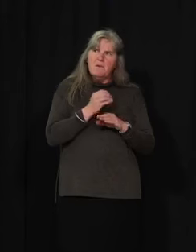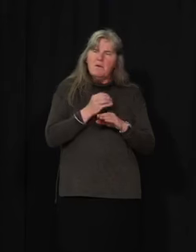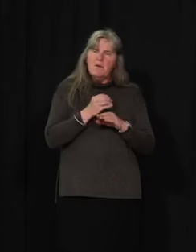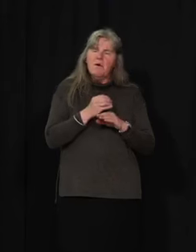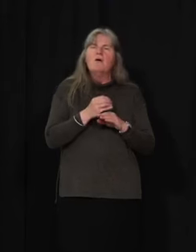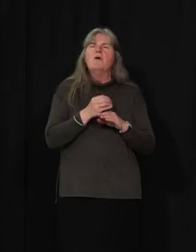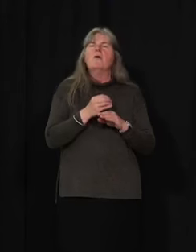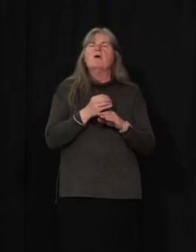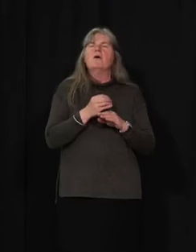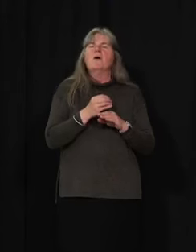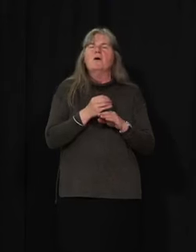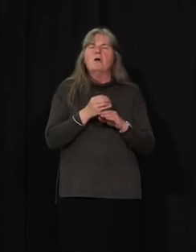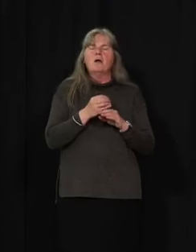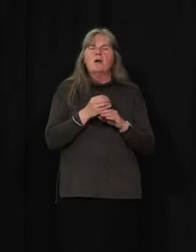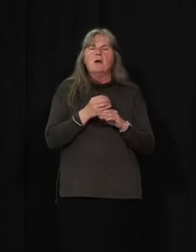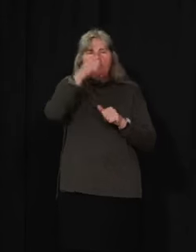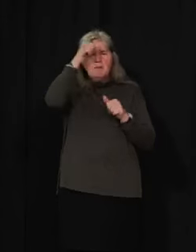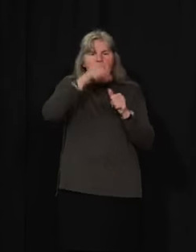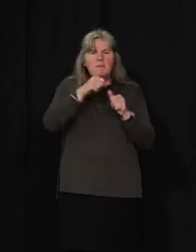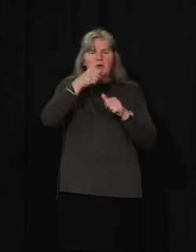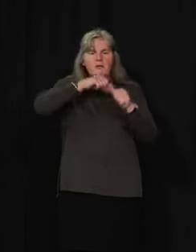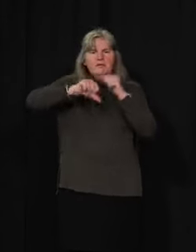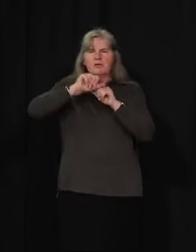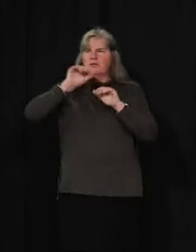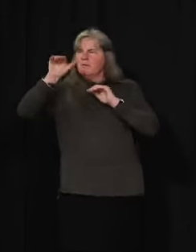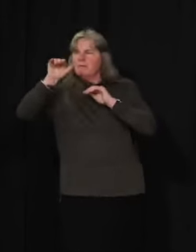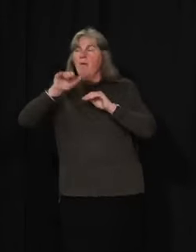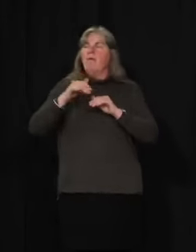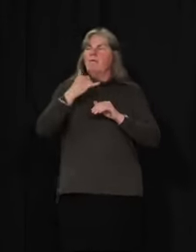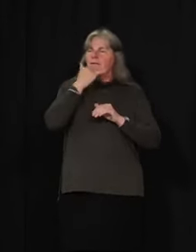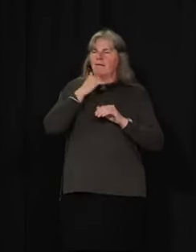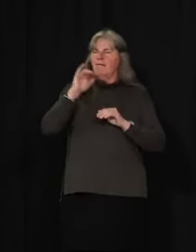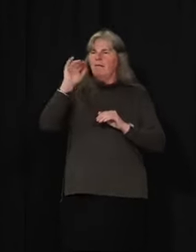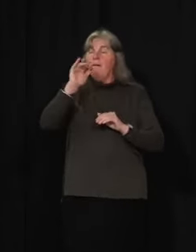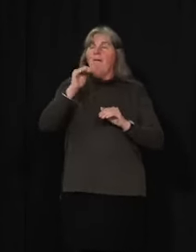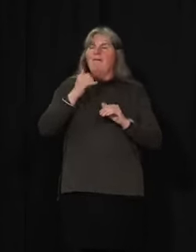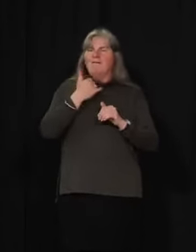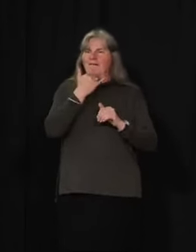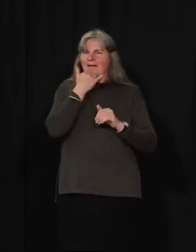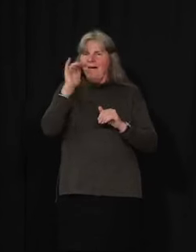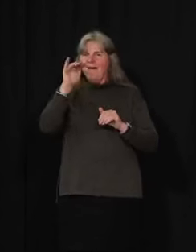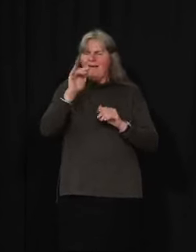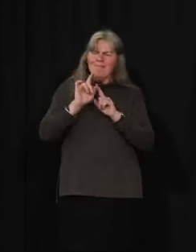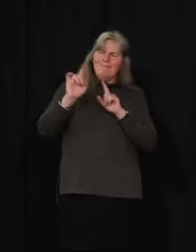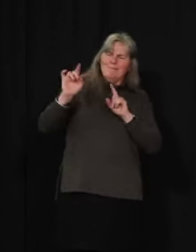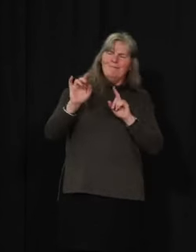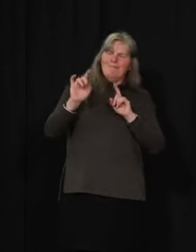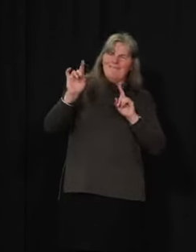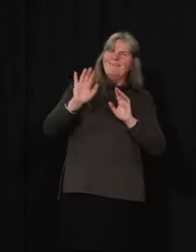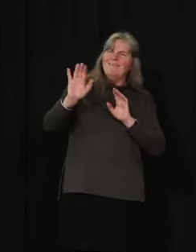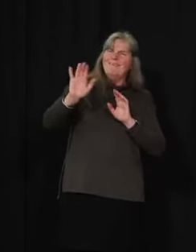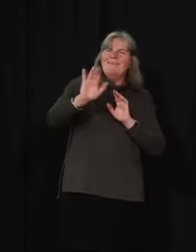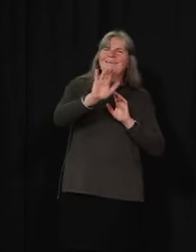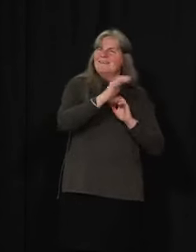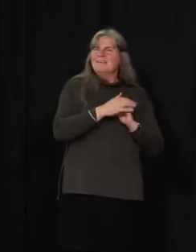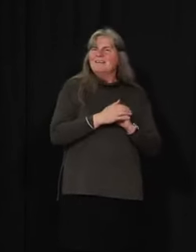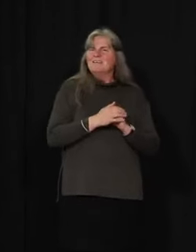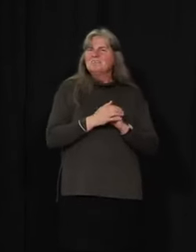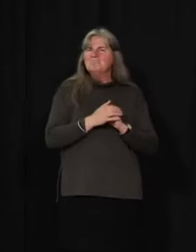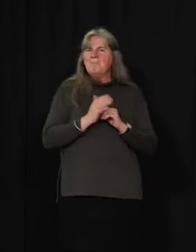at reminding each other of when we need to just back off a little bit or just